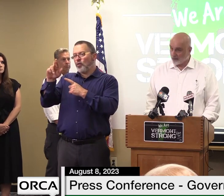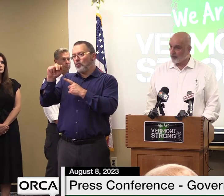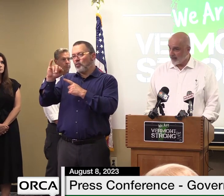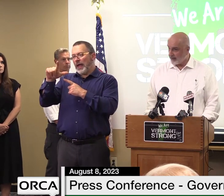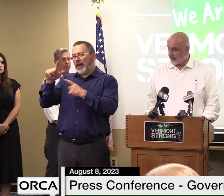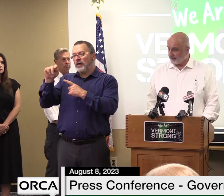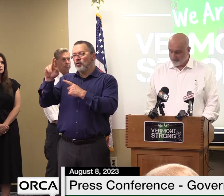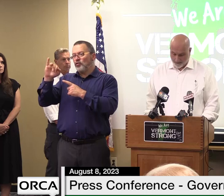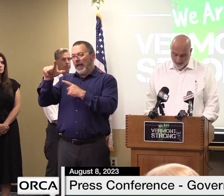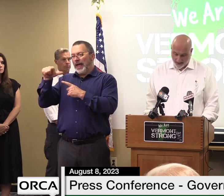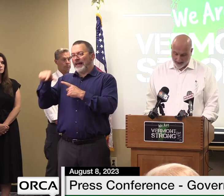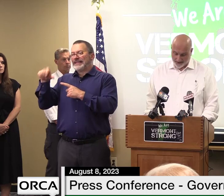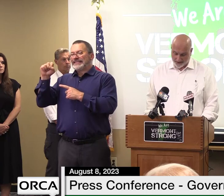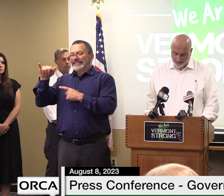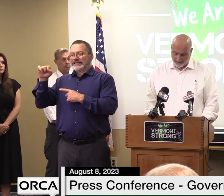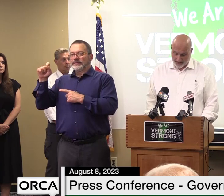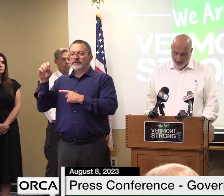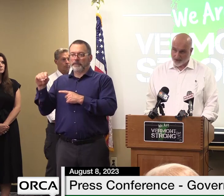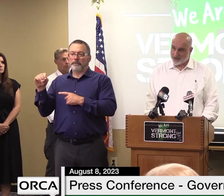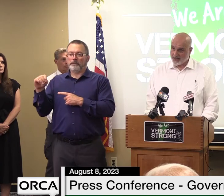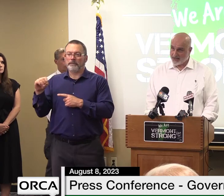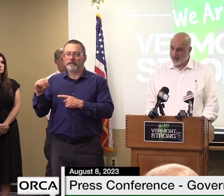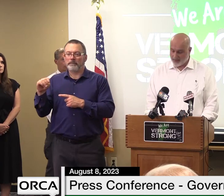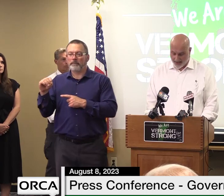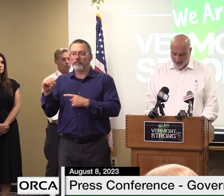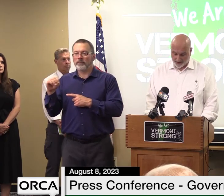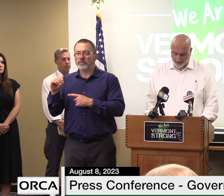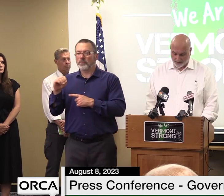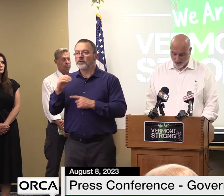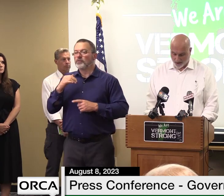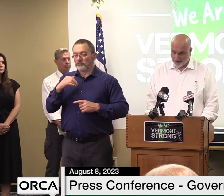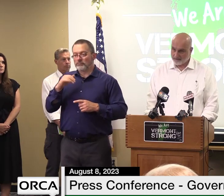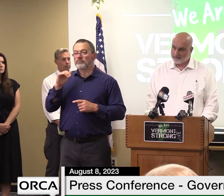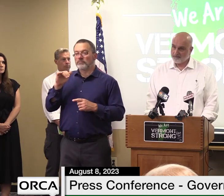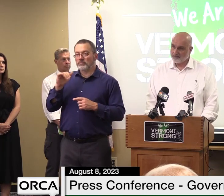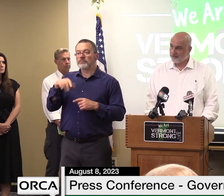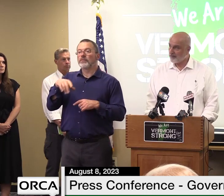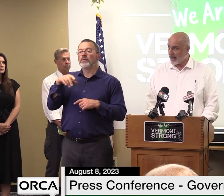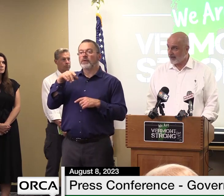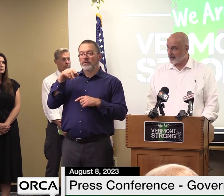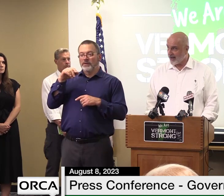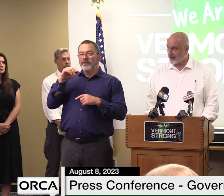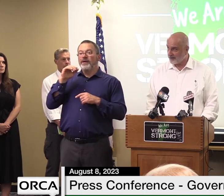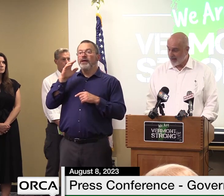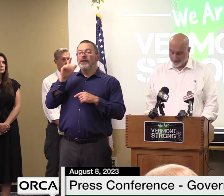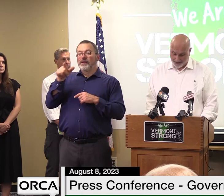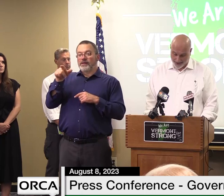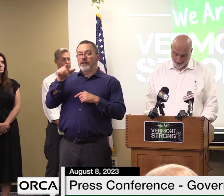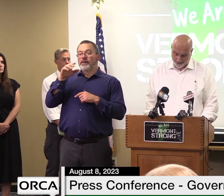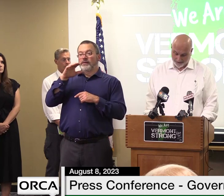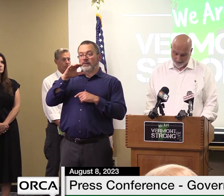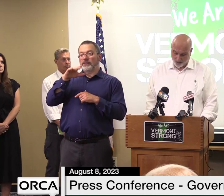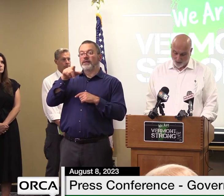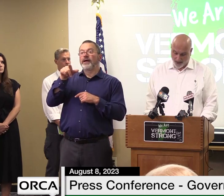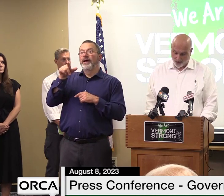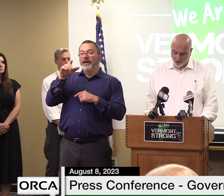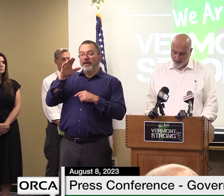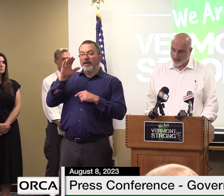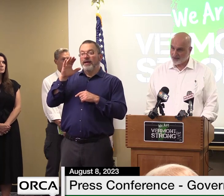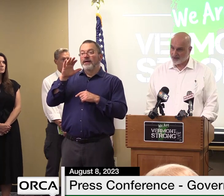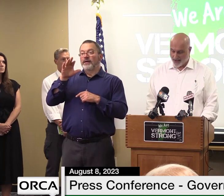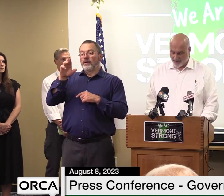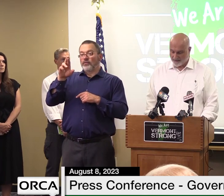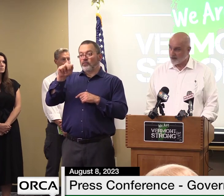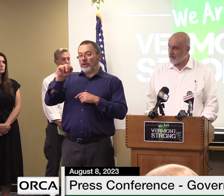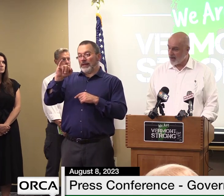will read it it's https colon backslash backslash rail